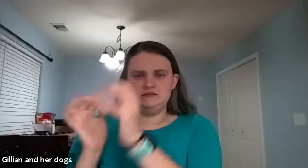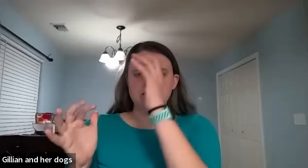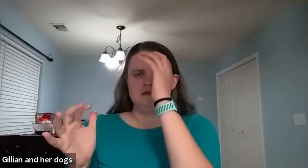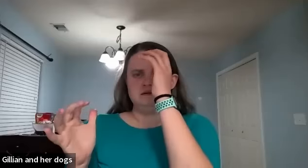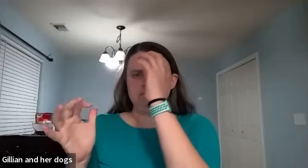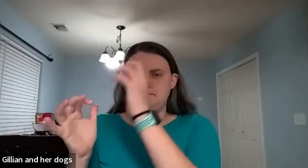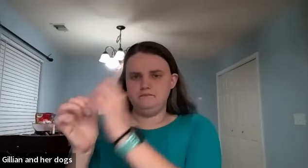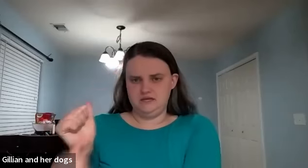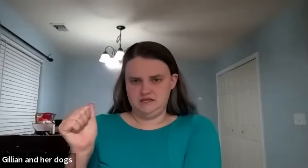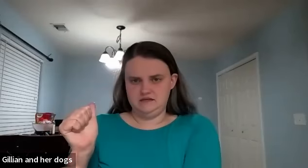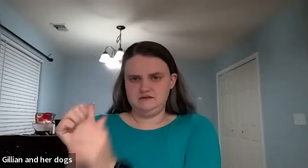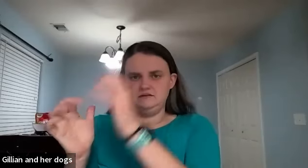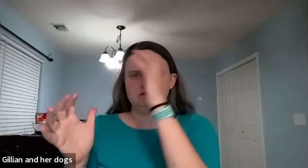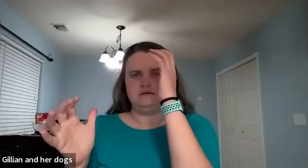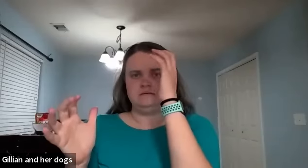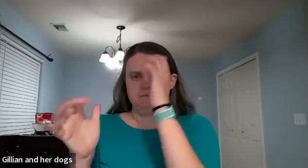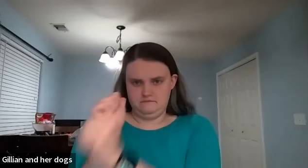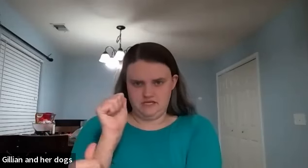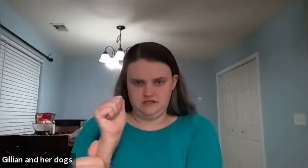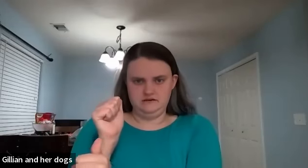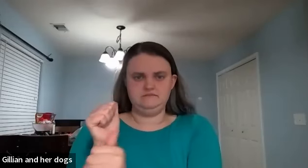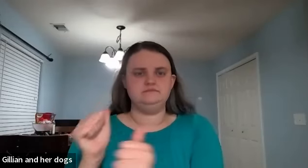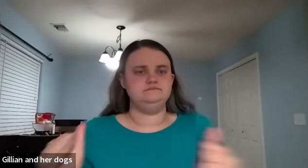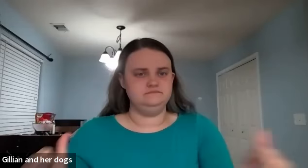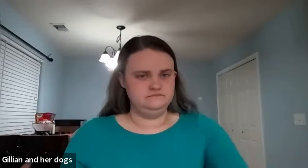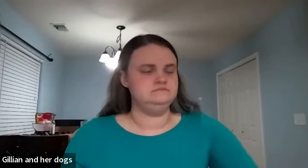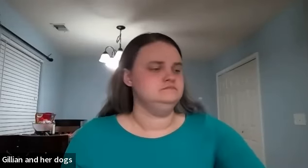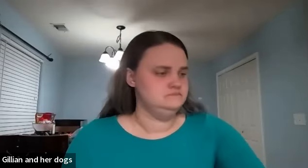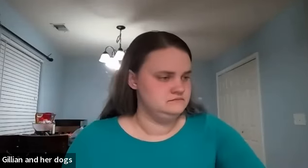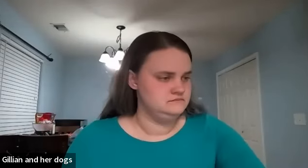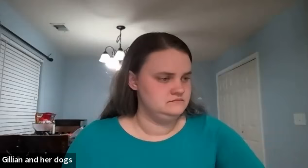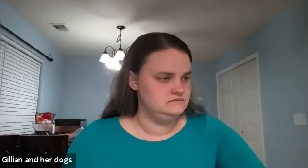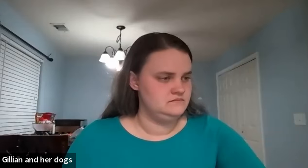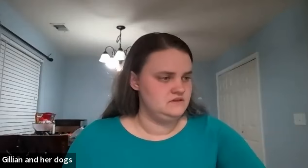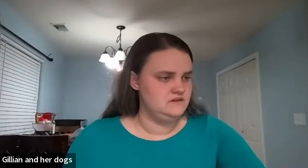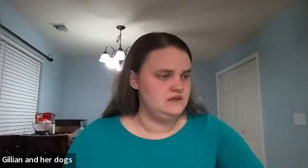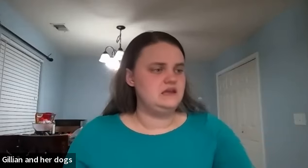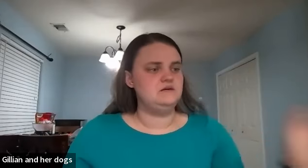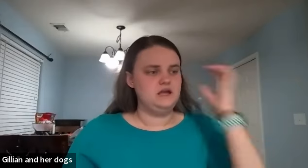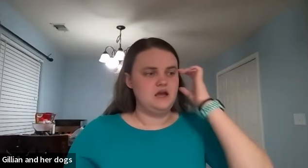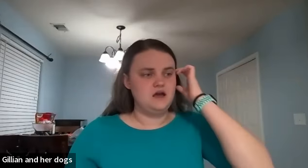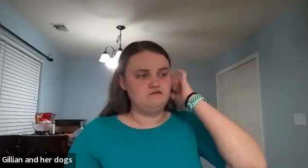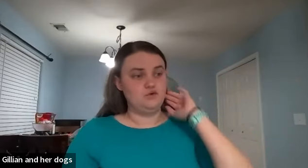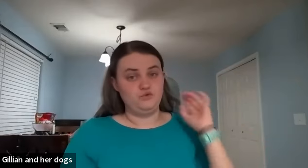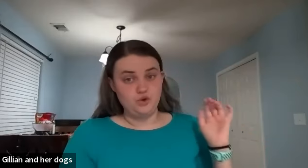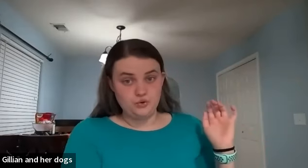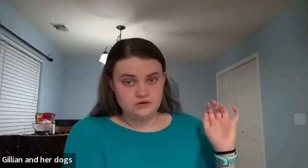mean mean mean mean mm-hmm then we have rude